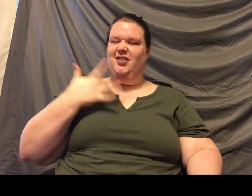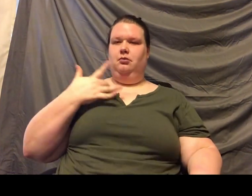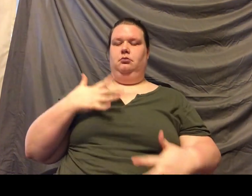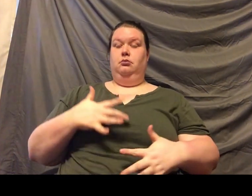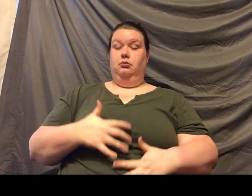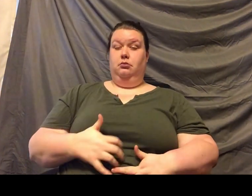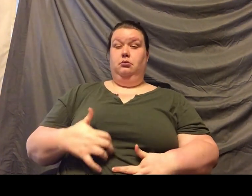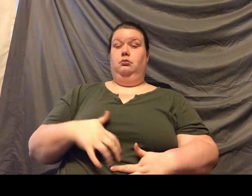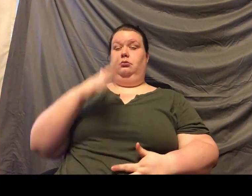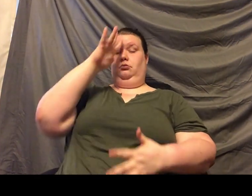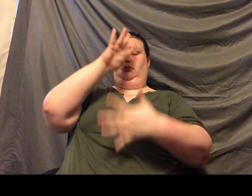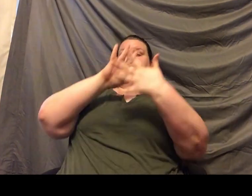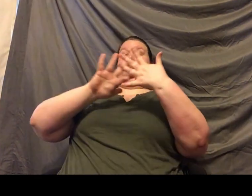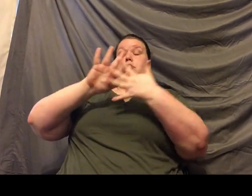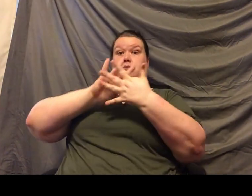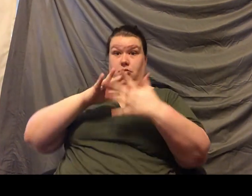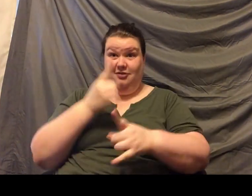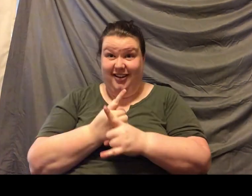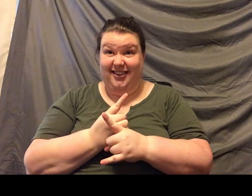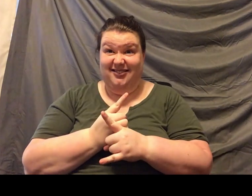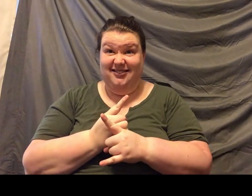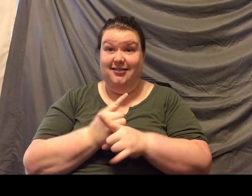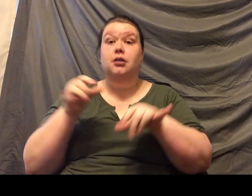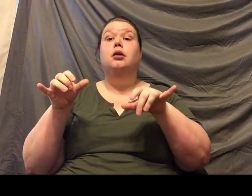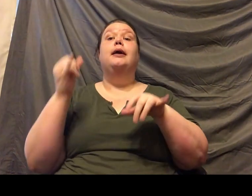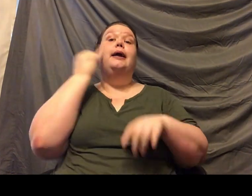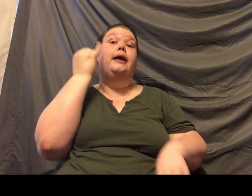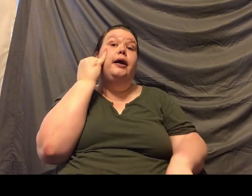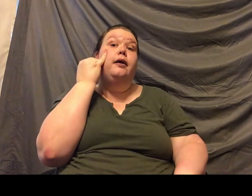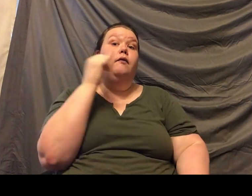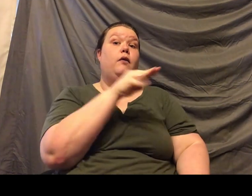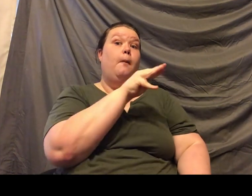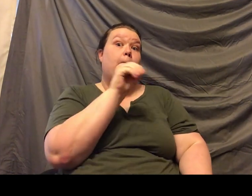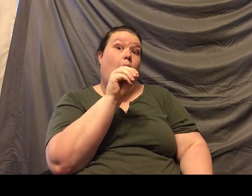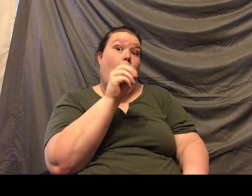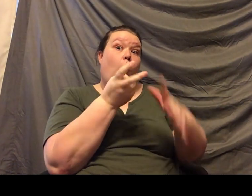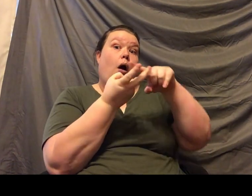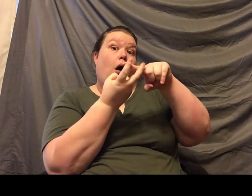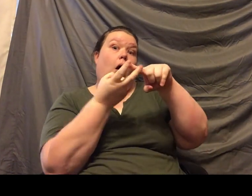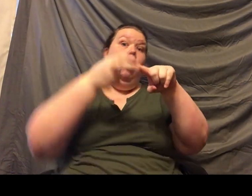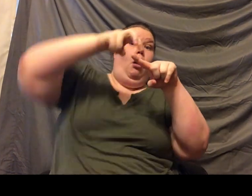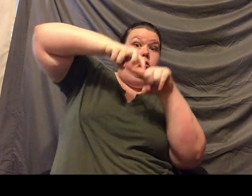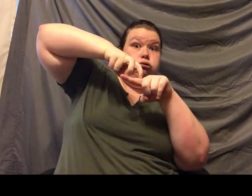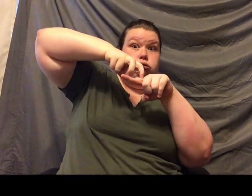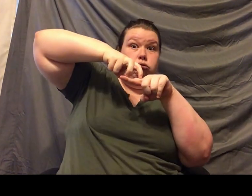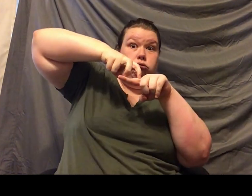dizzy? Do get kind of lightheaded? Do get a little nauseous? Well, that's what's going to happen here with Mo if he is right side up. So everything